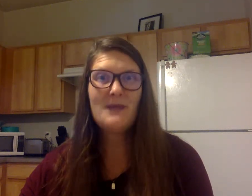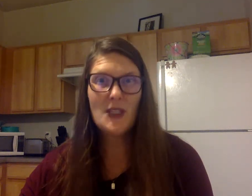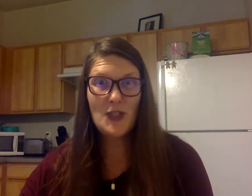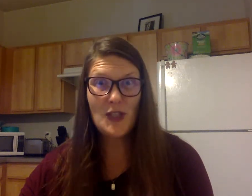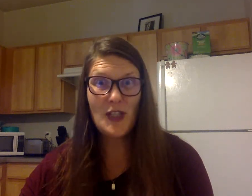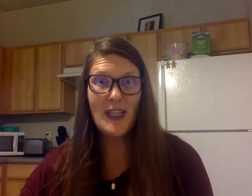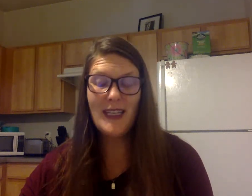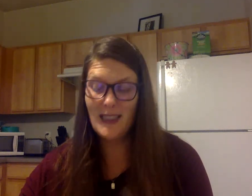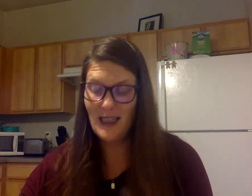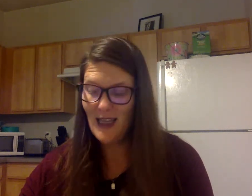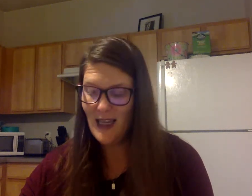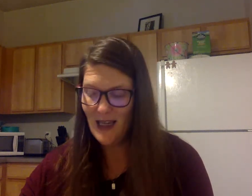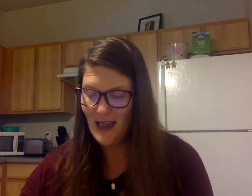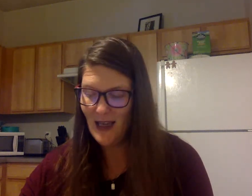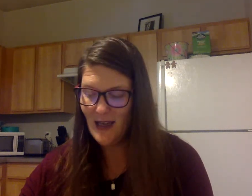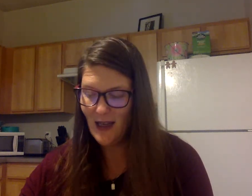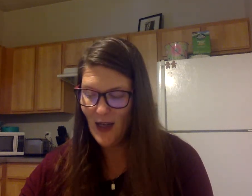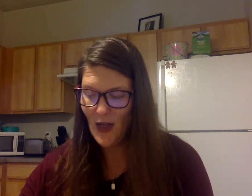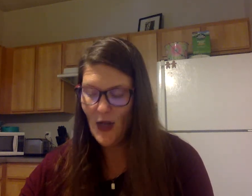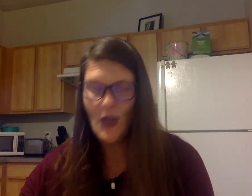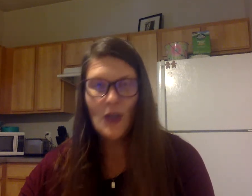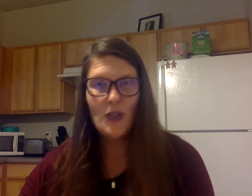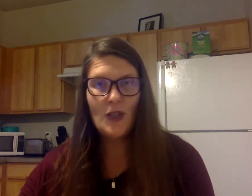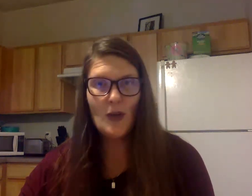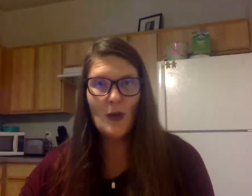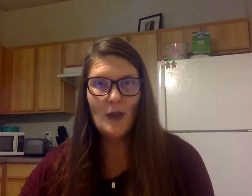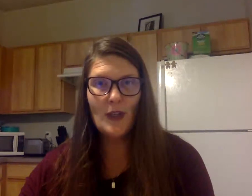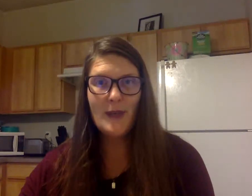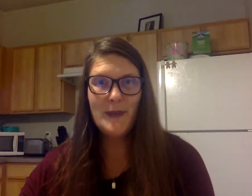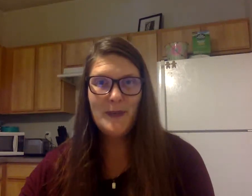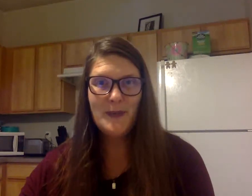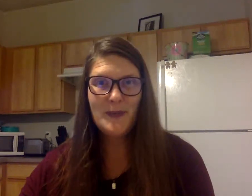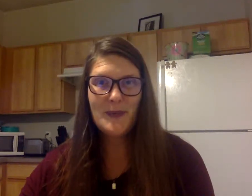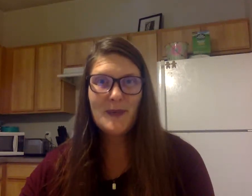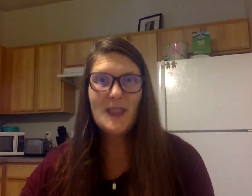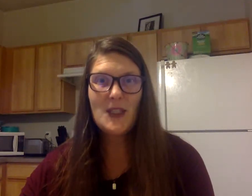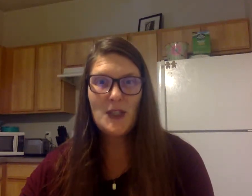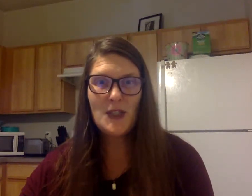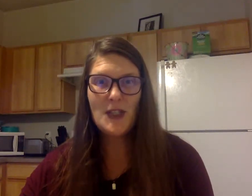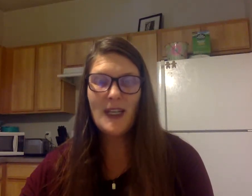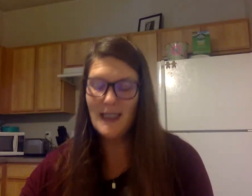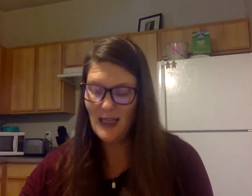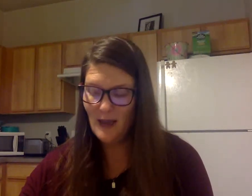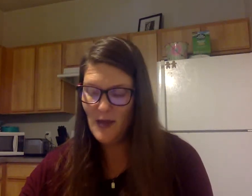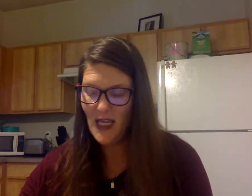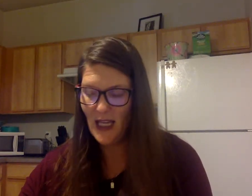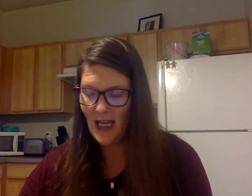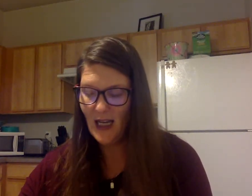Sh is at the end. Shoulder. Sh is at the beginning.